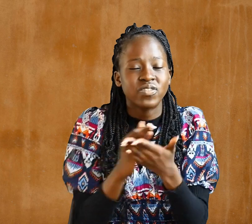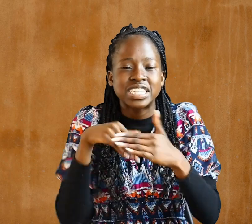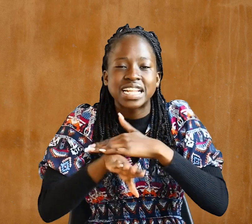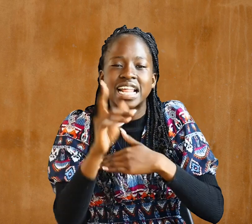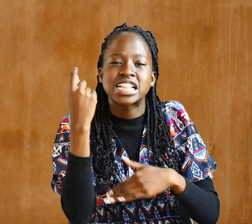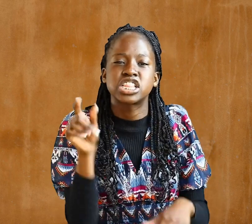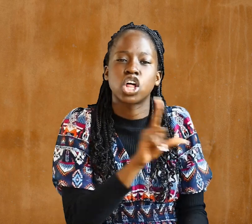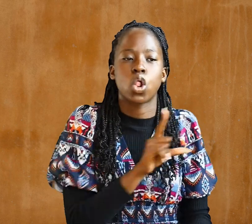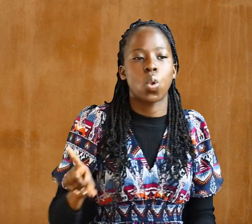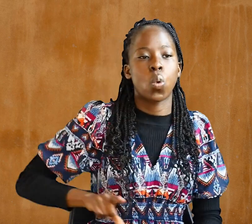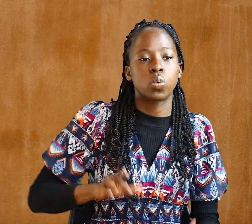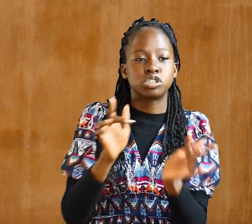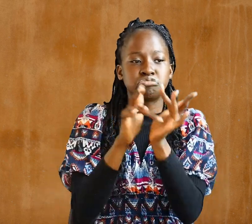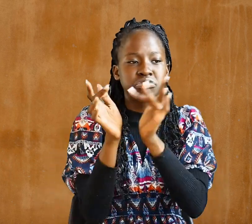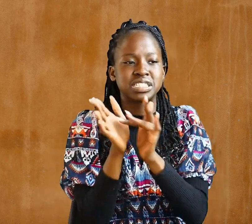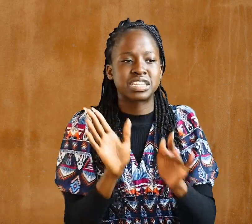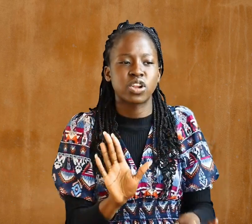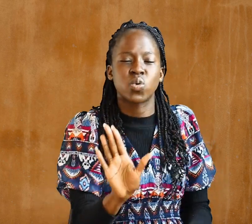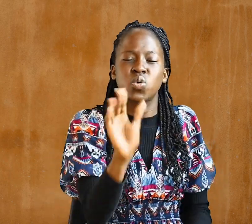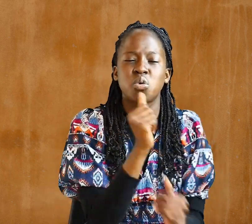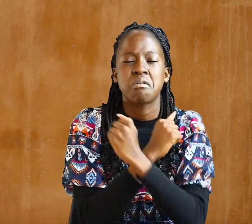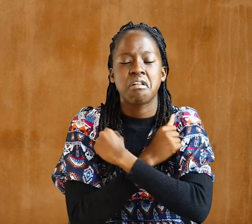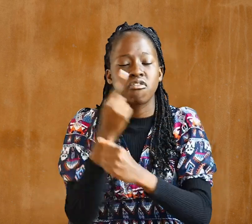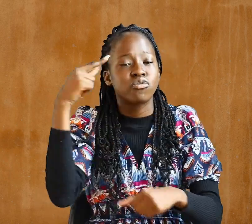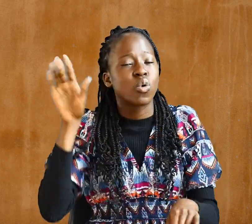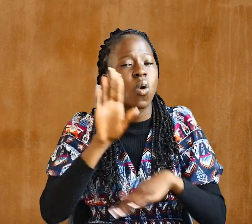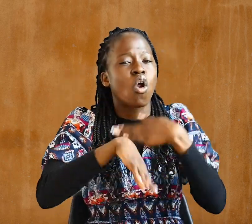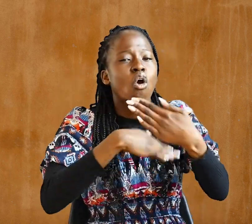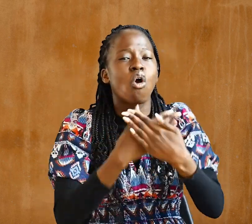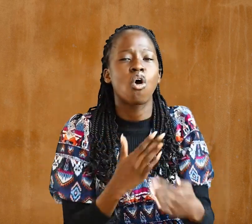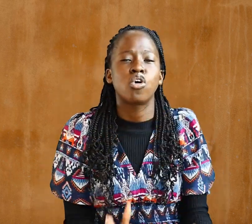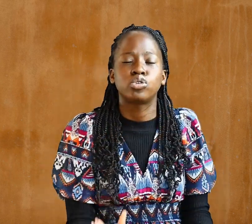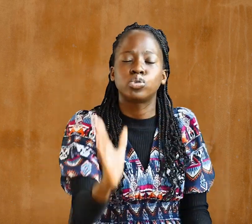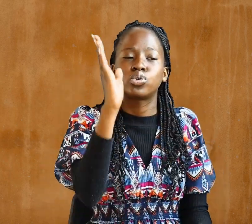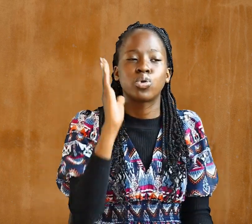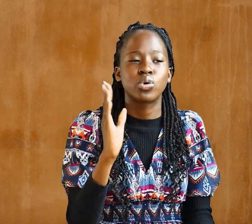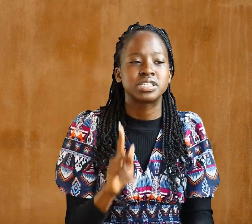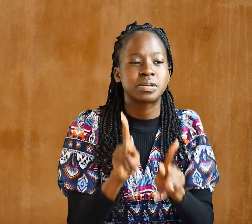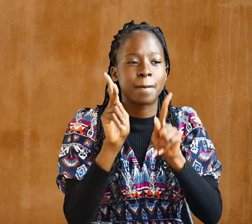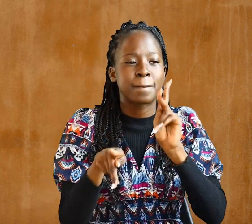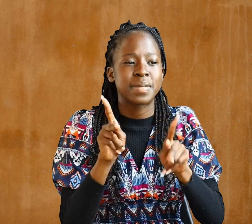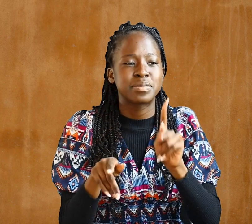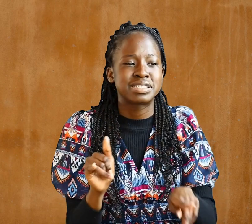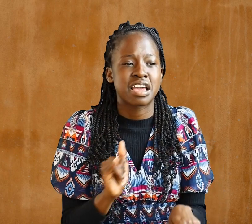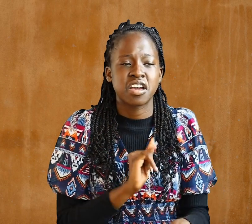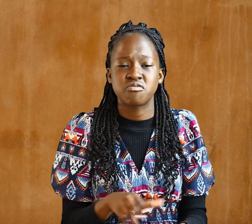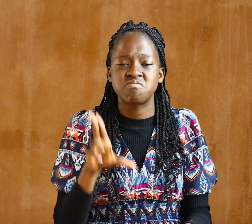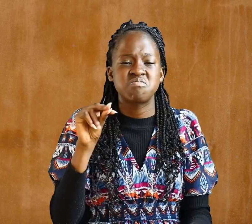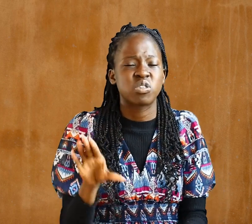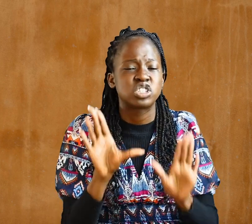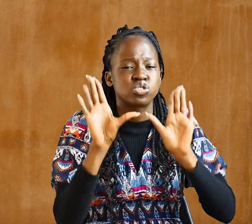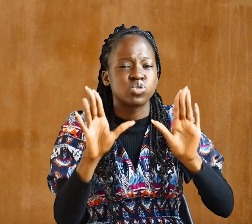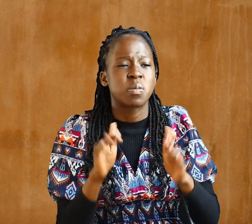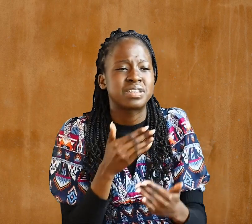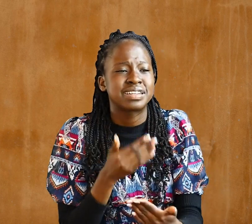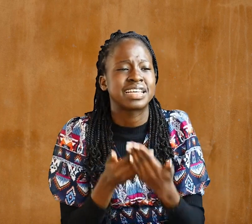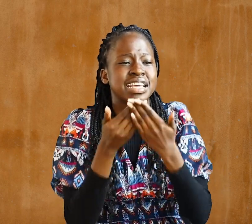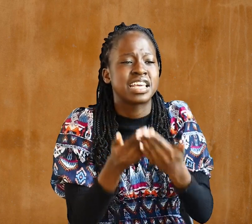Lord Jesus and your love for all God's people, I have not stopped giving thanks for you, remembering